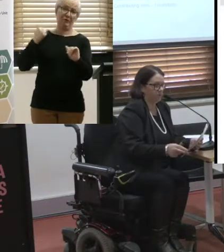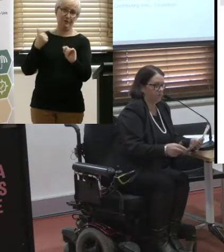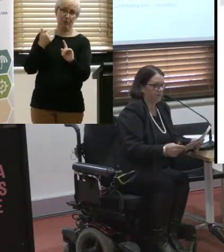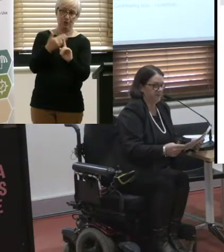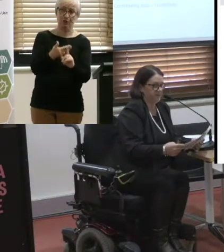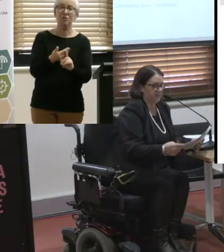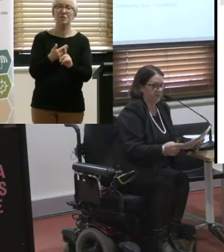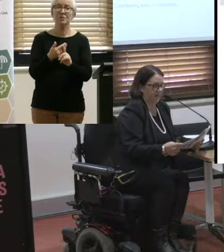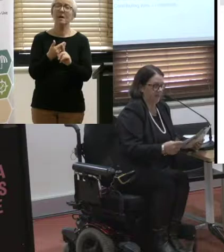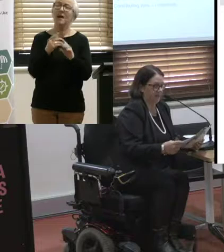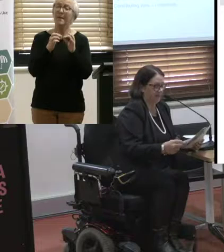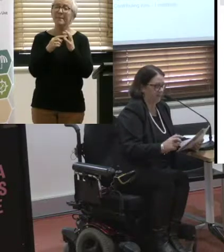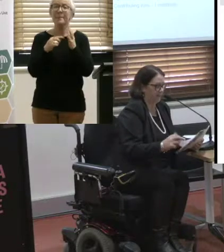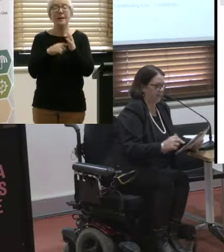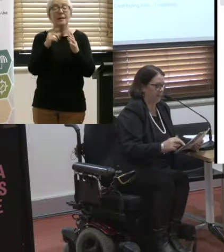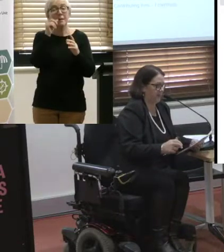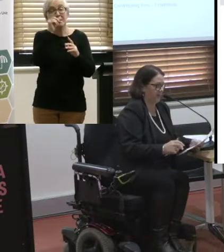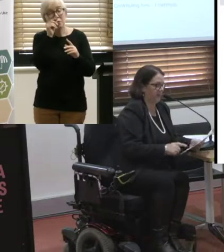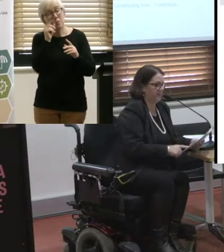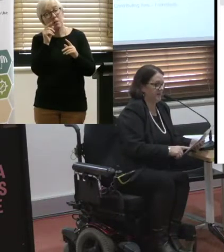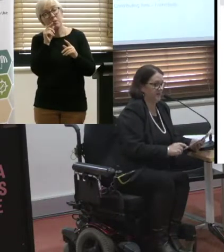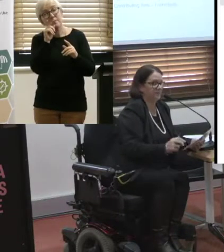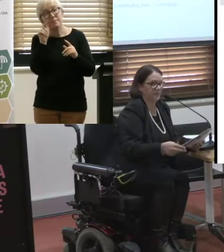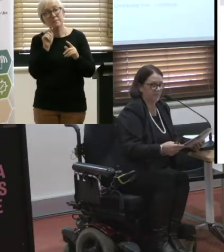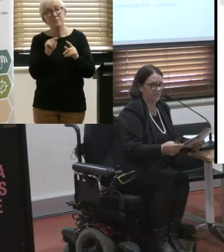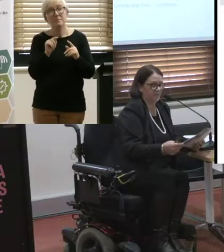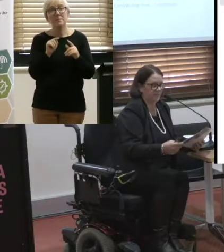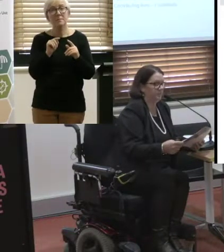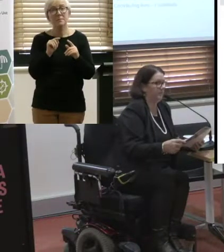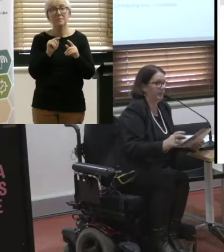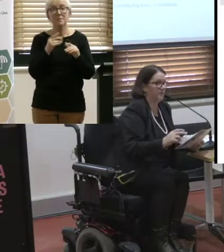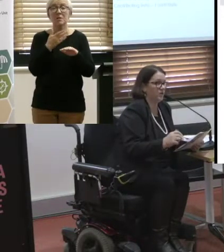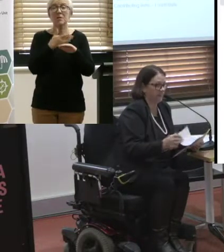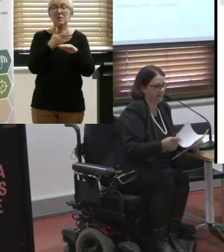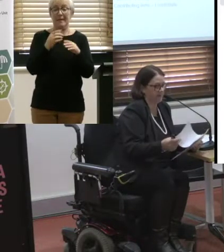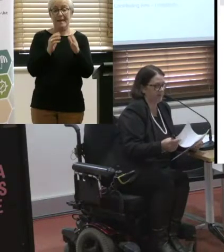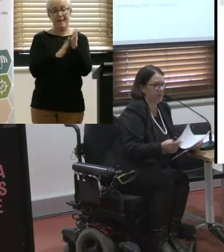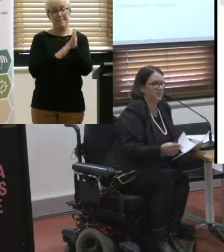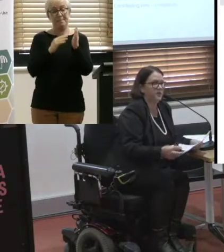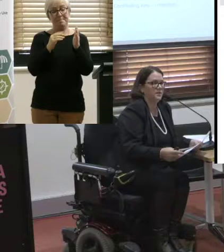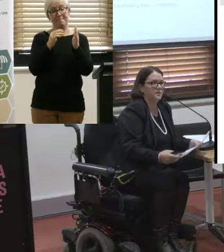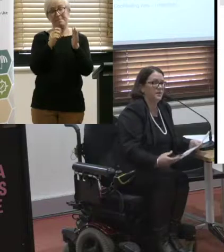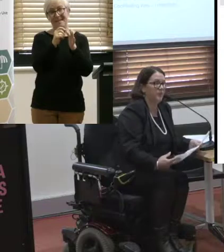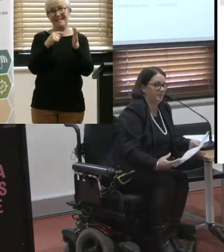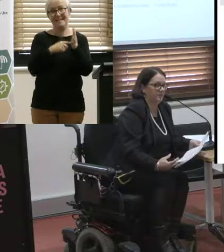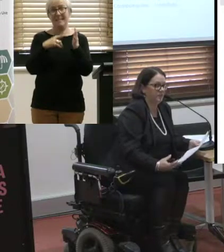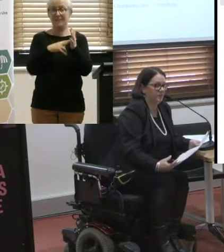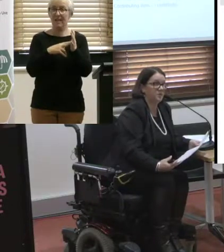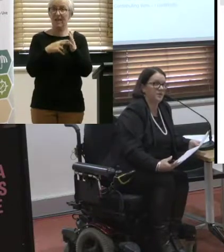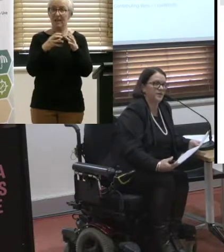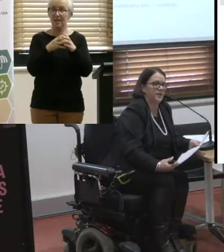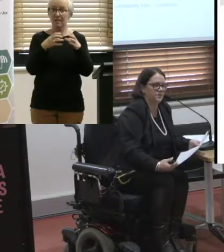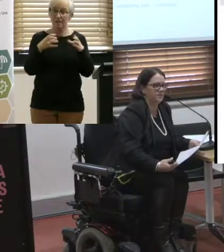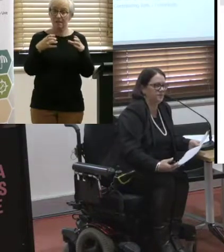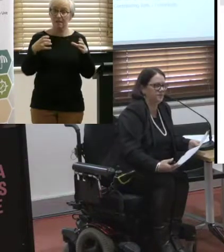could potentially mean that there will be expanding of the MPTP program beyond taxes. So that might mean